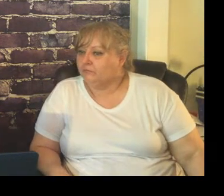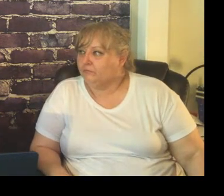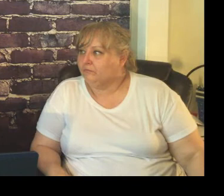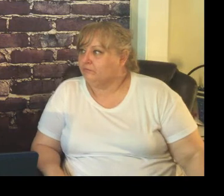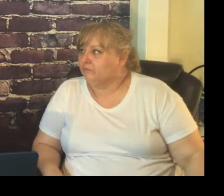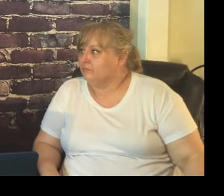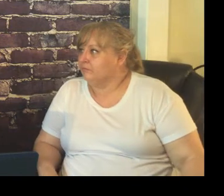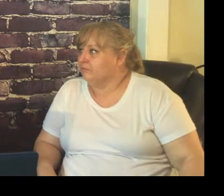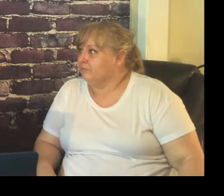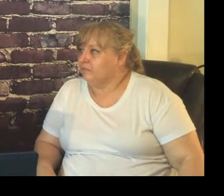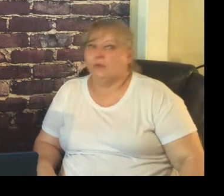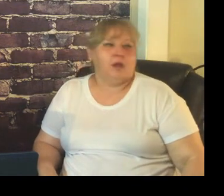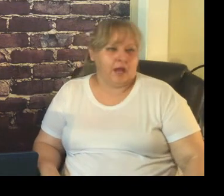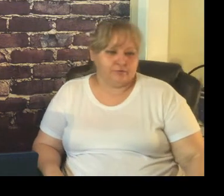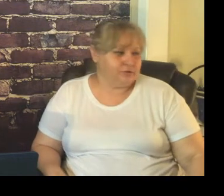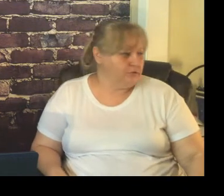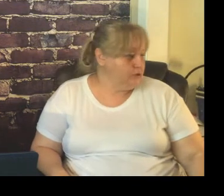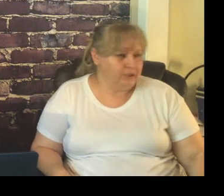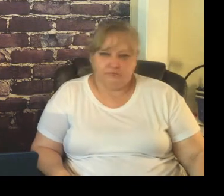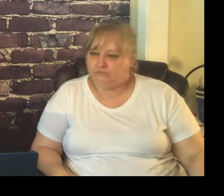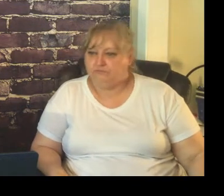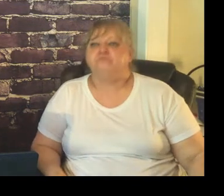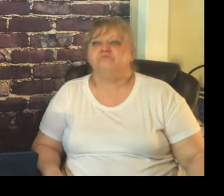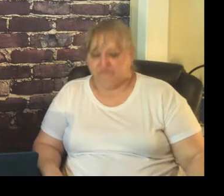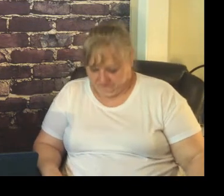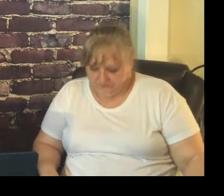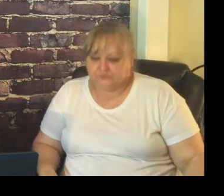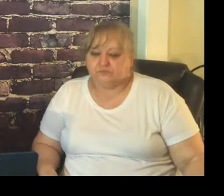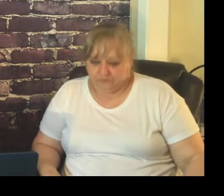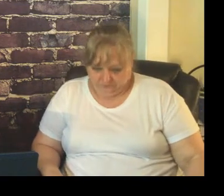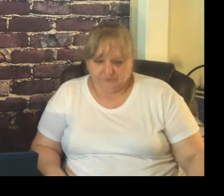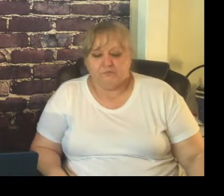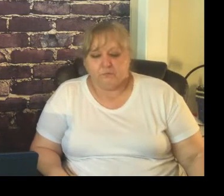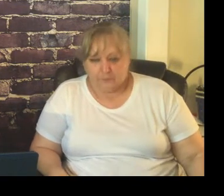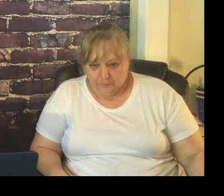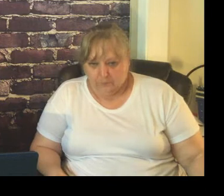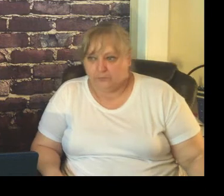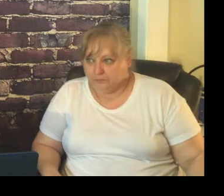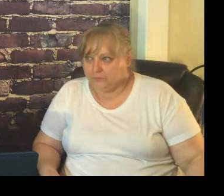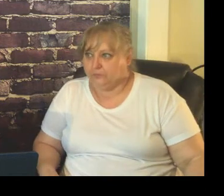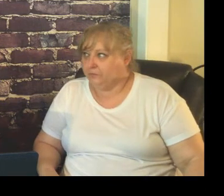you want your classroom to function just have an idea me personally I am a